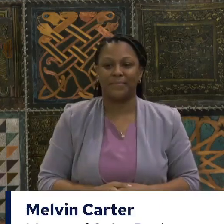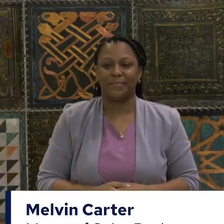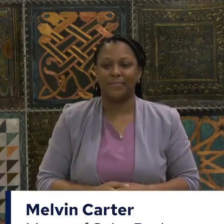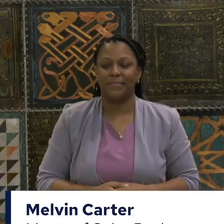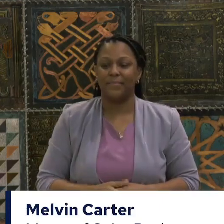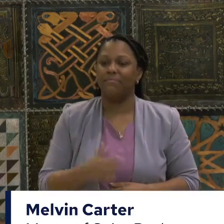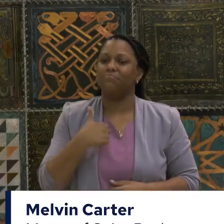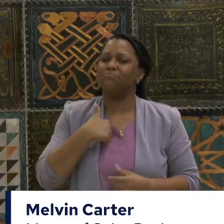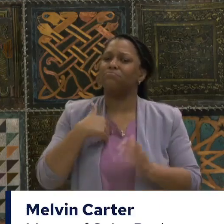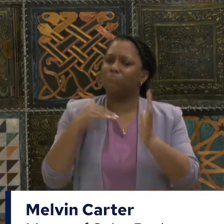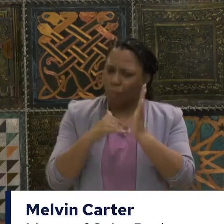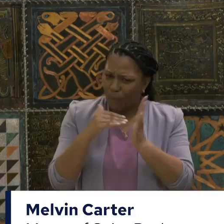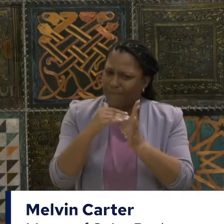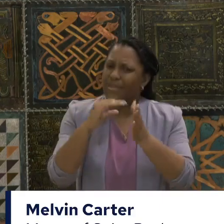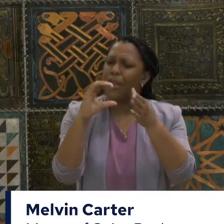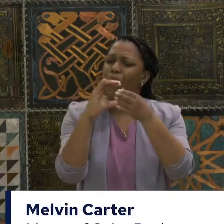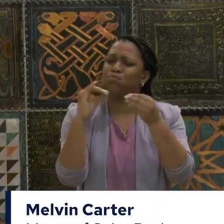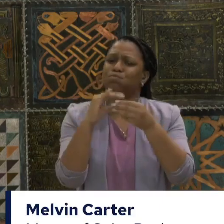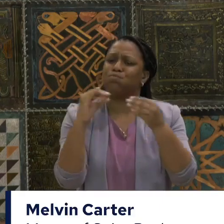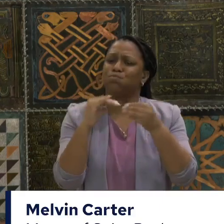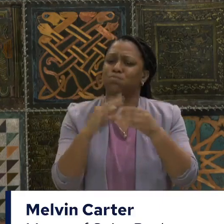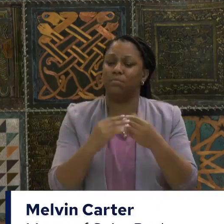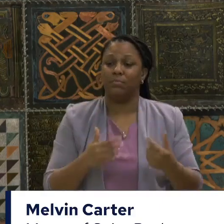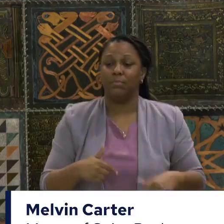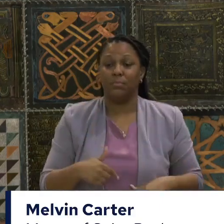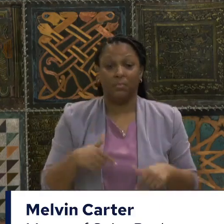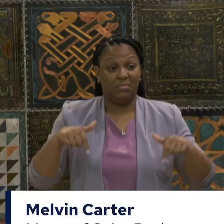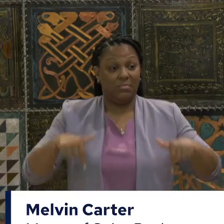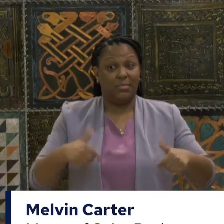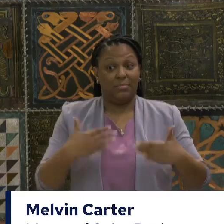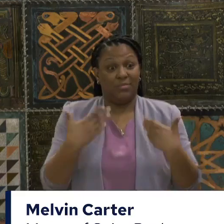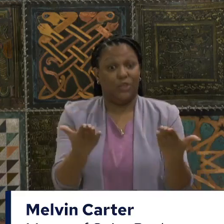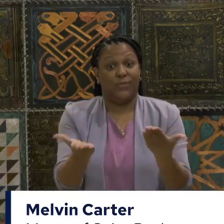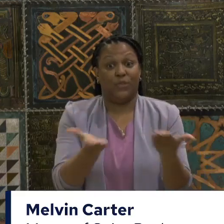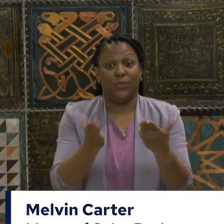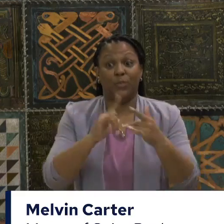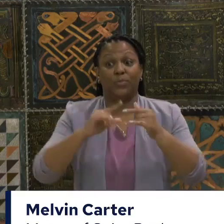of serving community is a team sport.